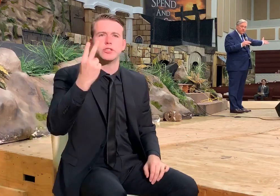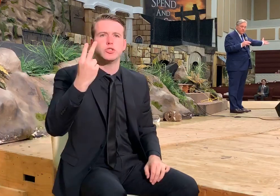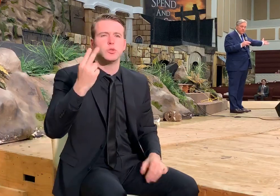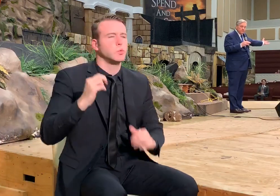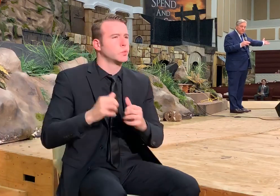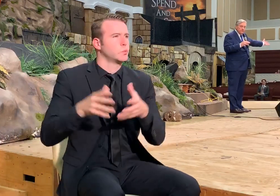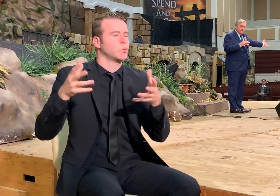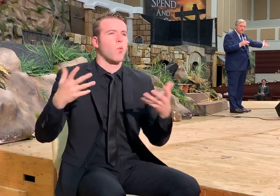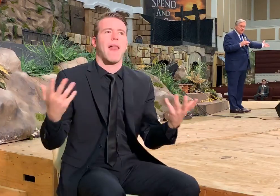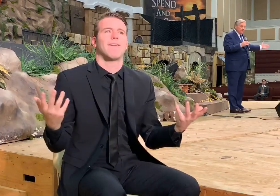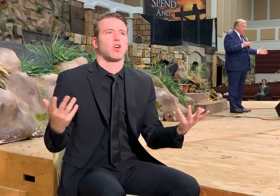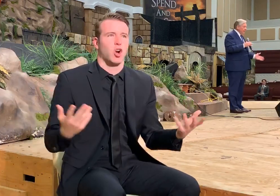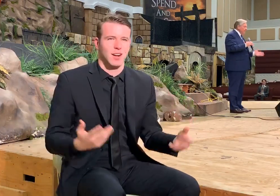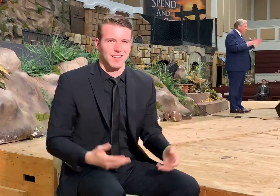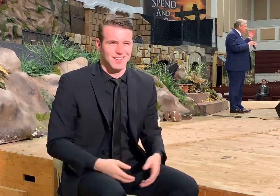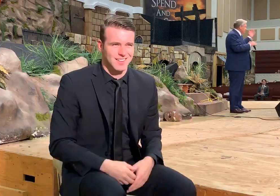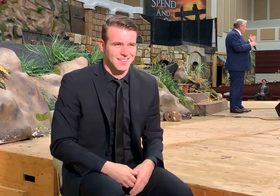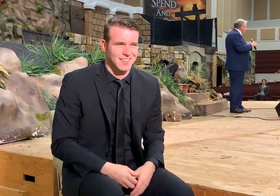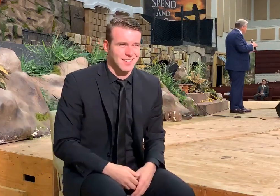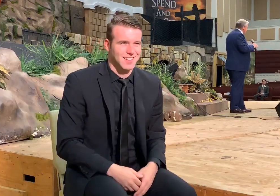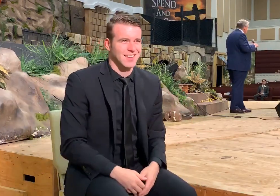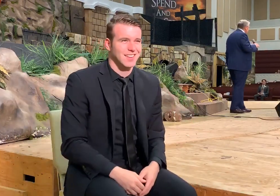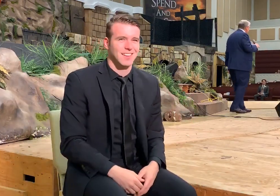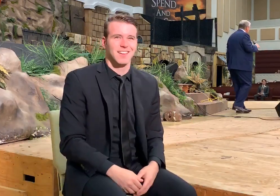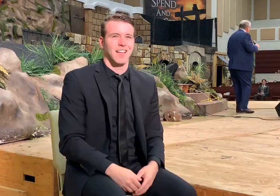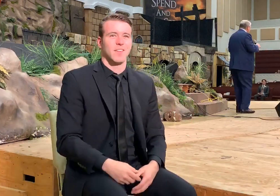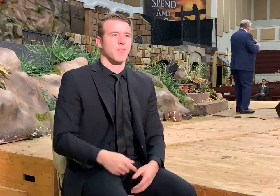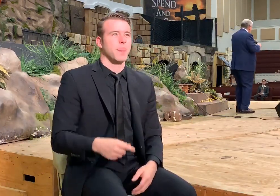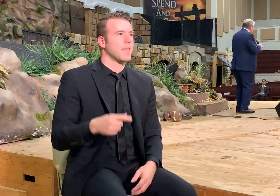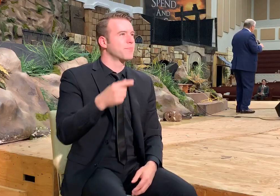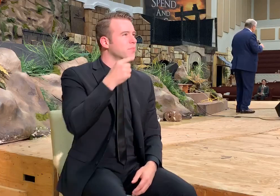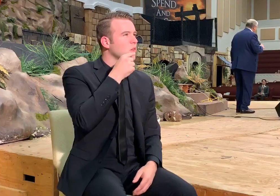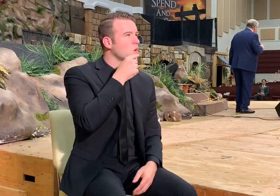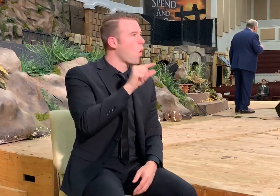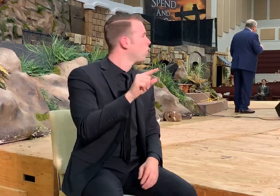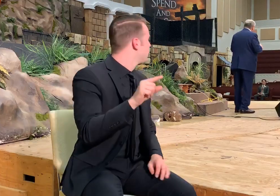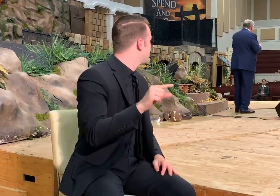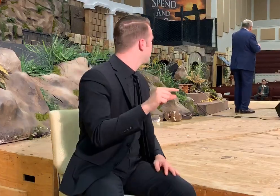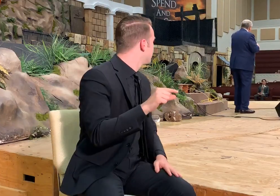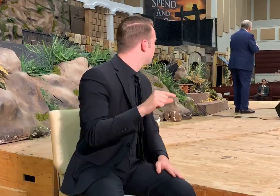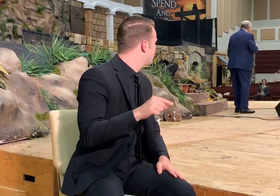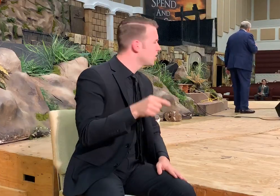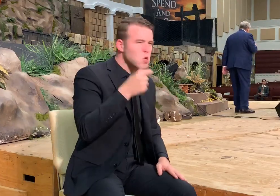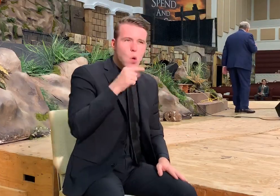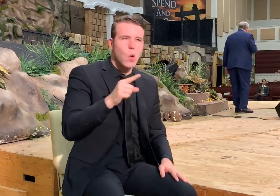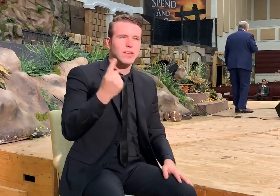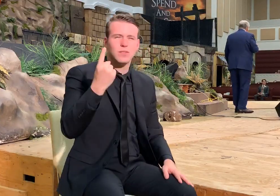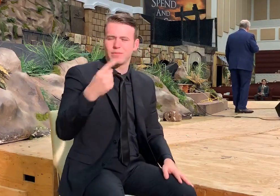whatever it is. I'm not even sure that I'm even, I don't even know if it's called Golden, but anyway.